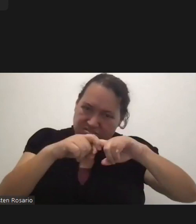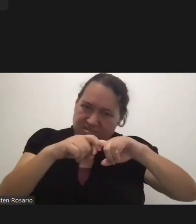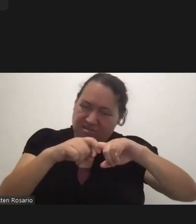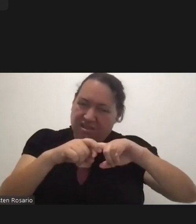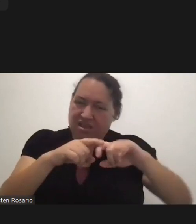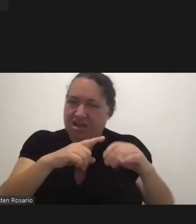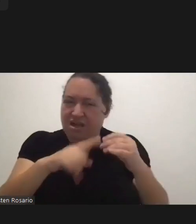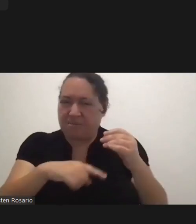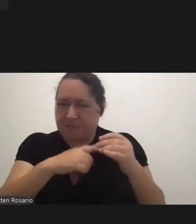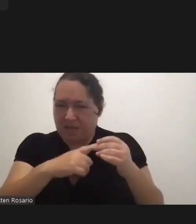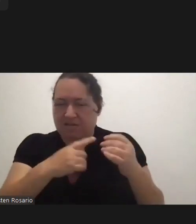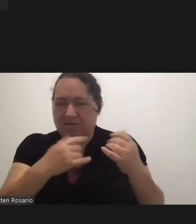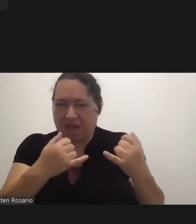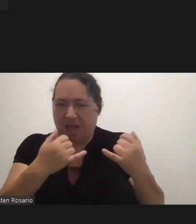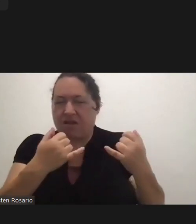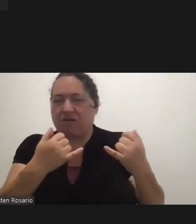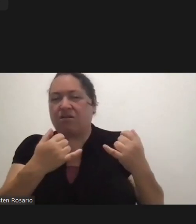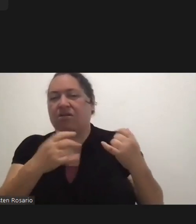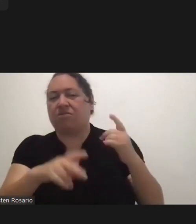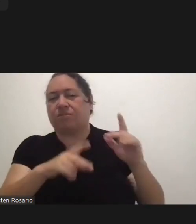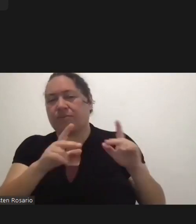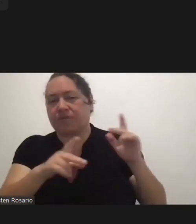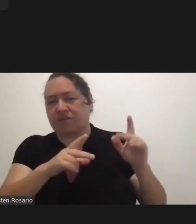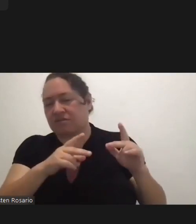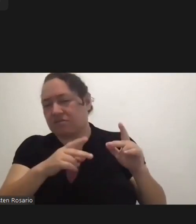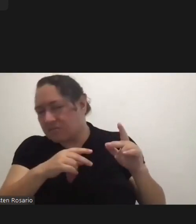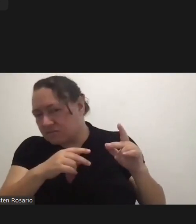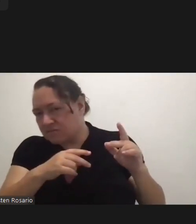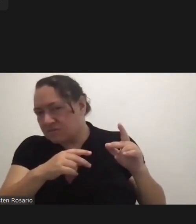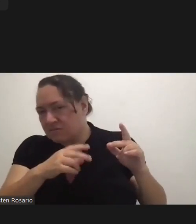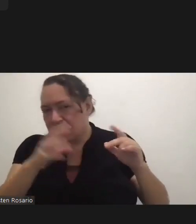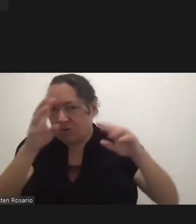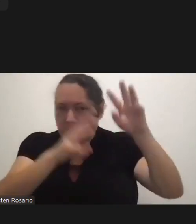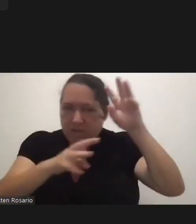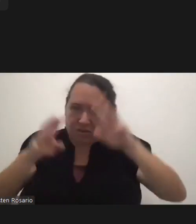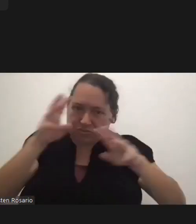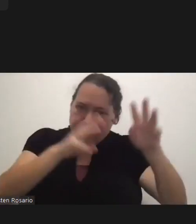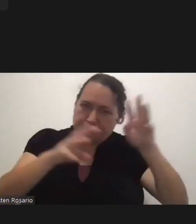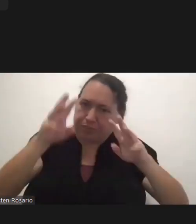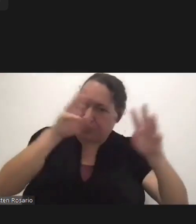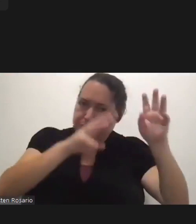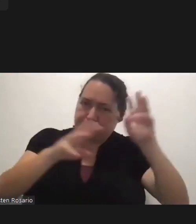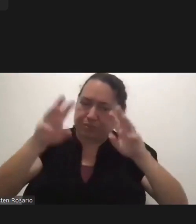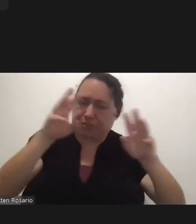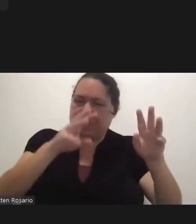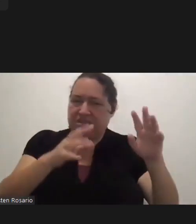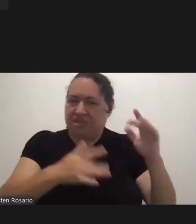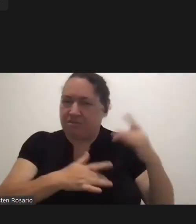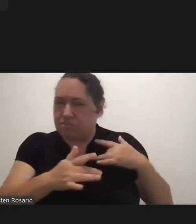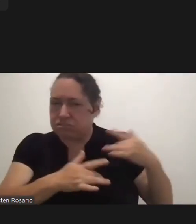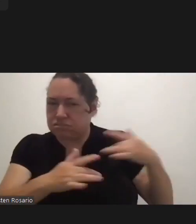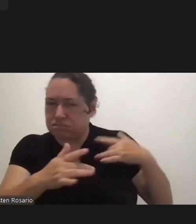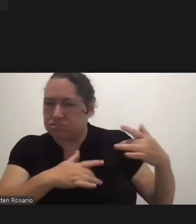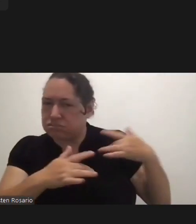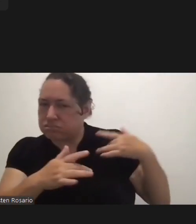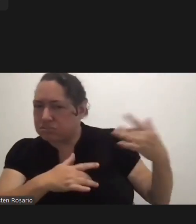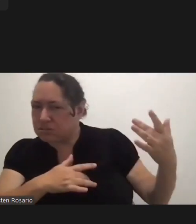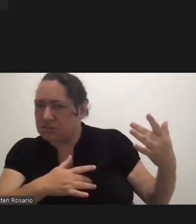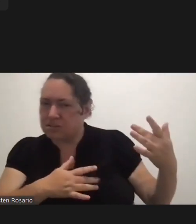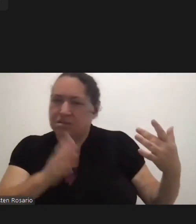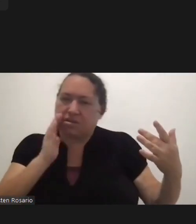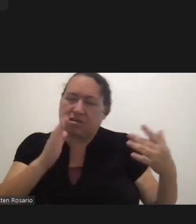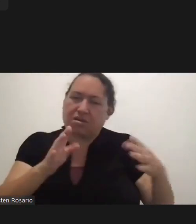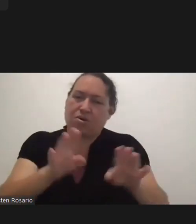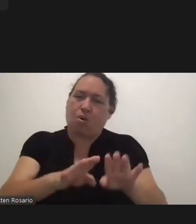And now, you know, people are just they're still very worried and have a lot of people who are still very concerned that we're probably reopening the island too